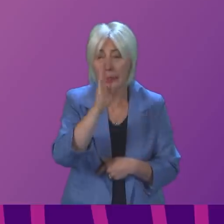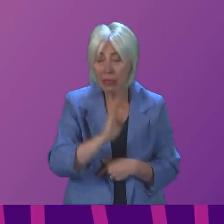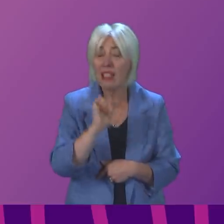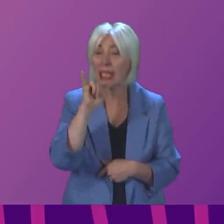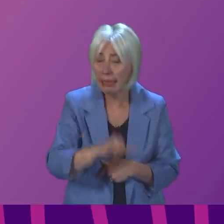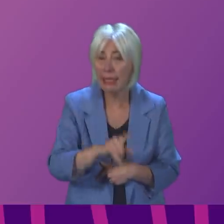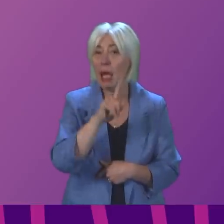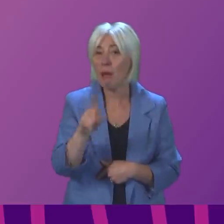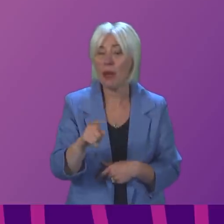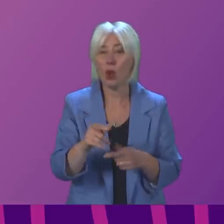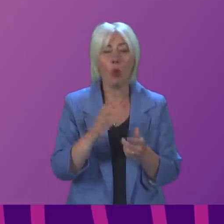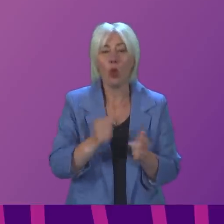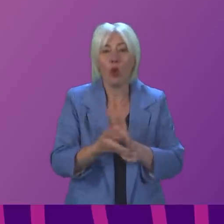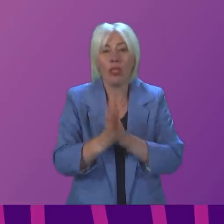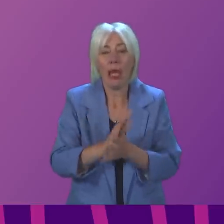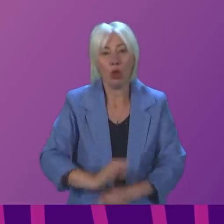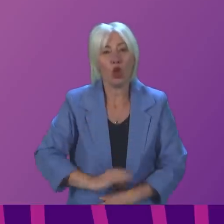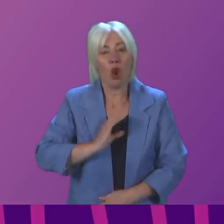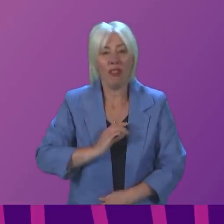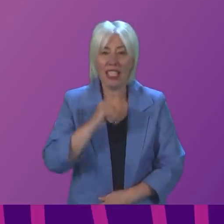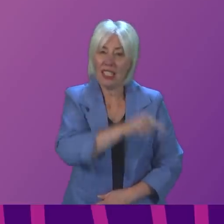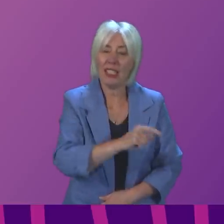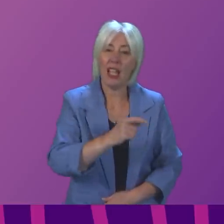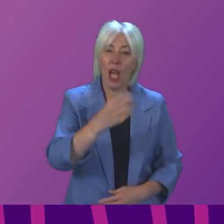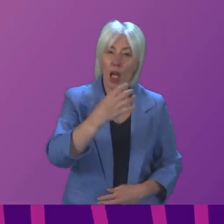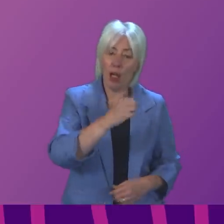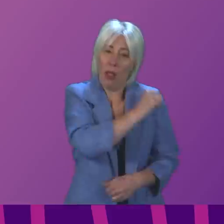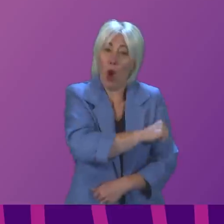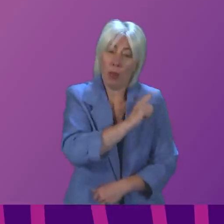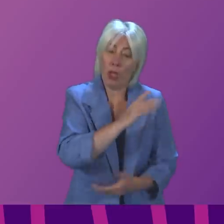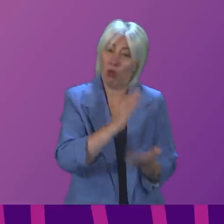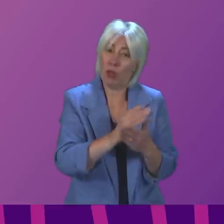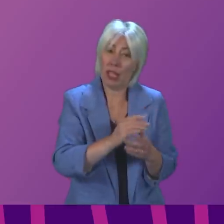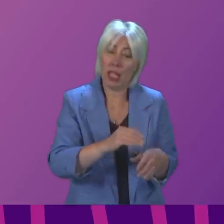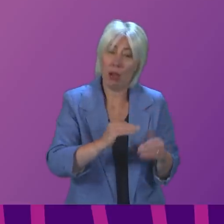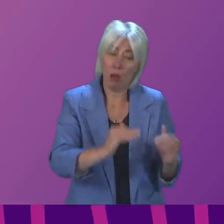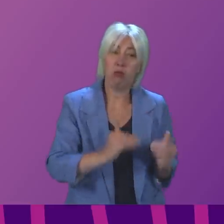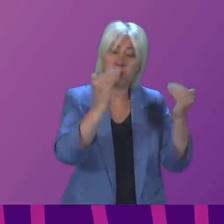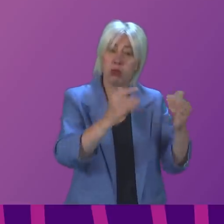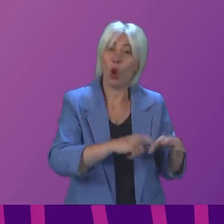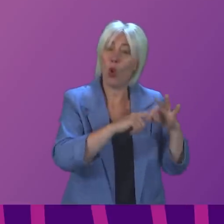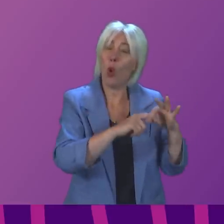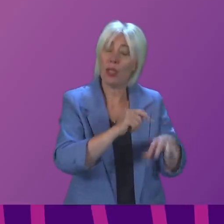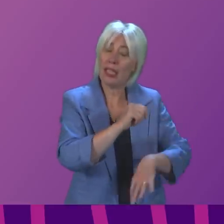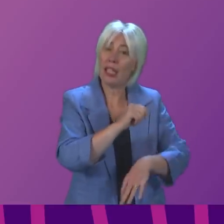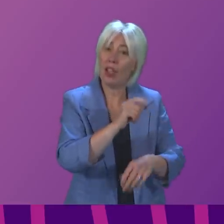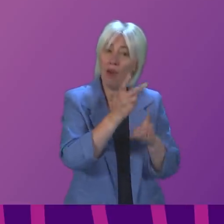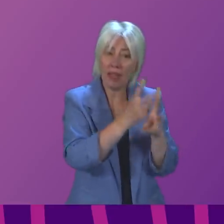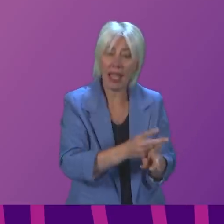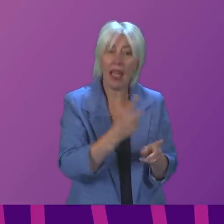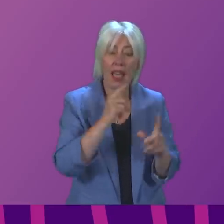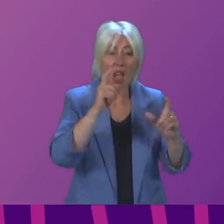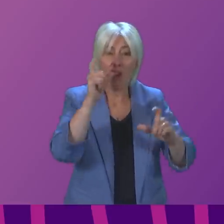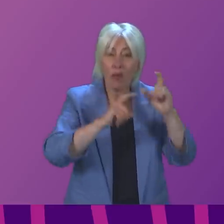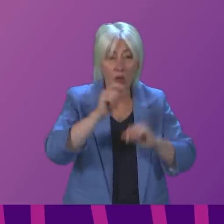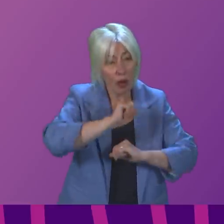let's not erode confidence in a hospital providing a high quality of care. As sending out photographs of mould without saying